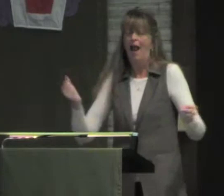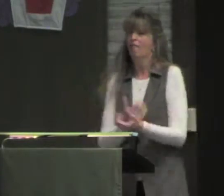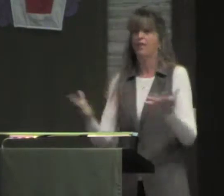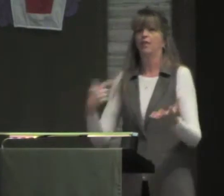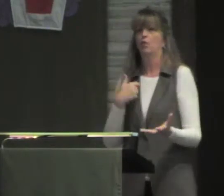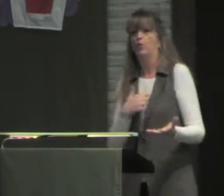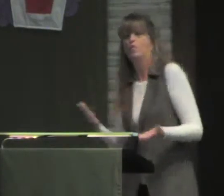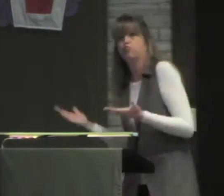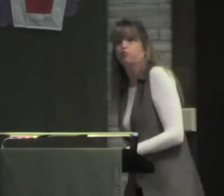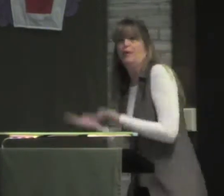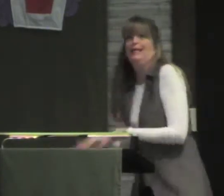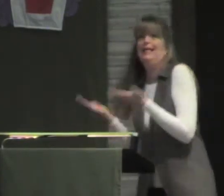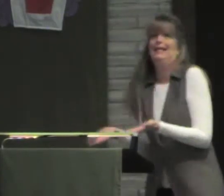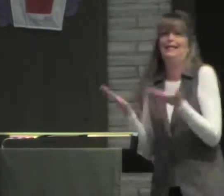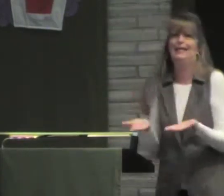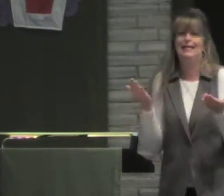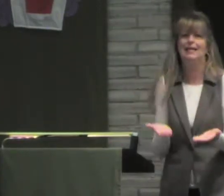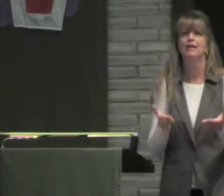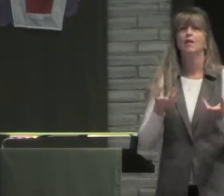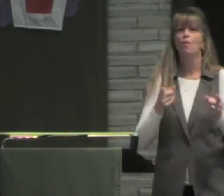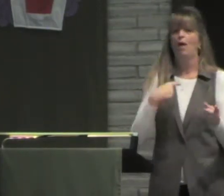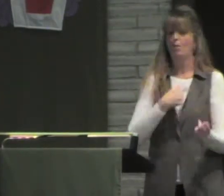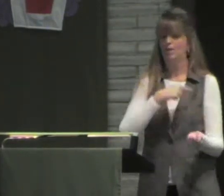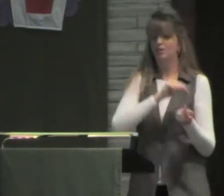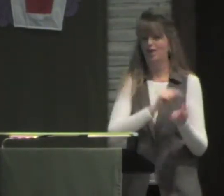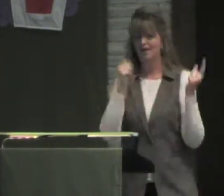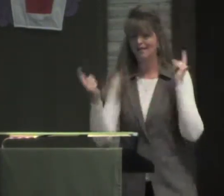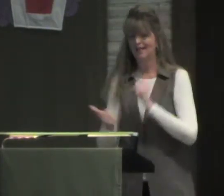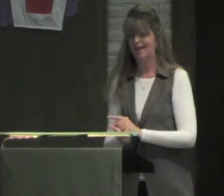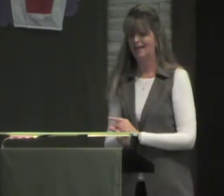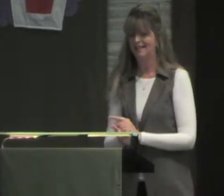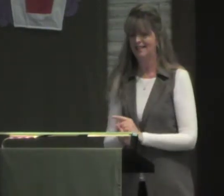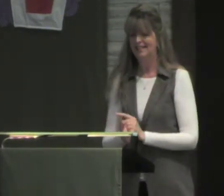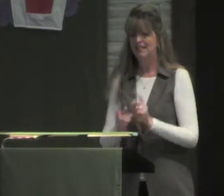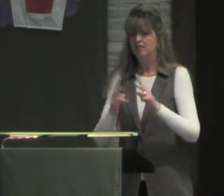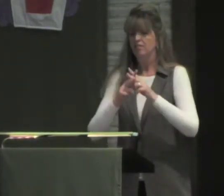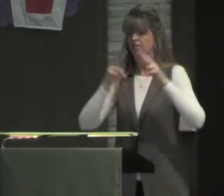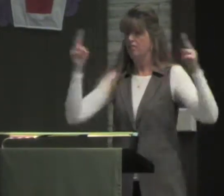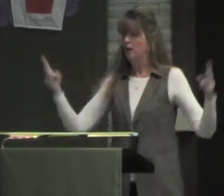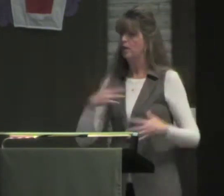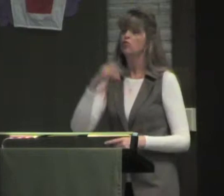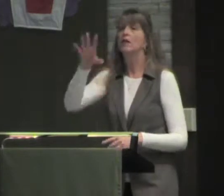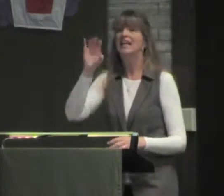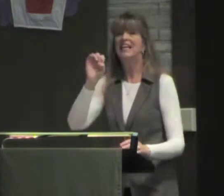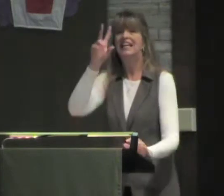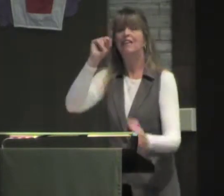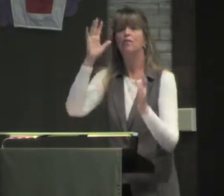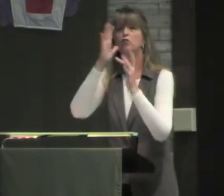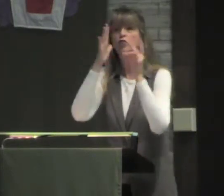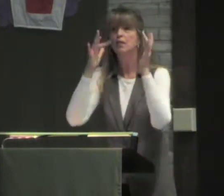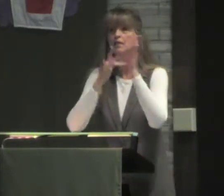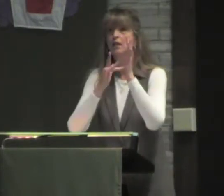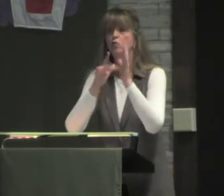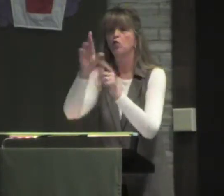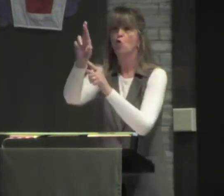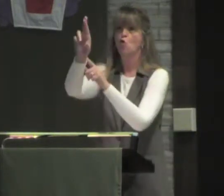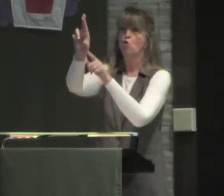Our race, everything we have, we bring to us when we translate the Scriptures. And